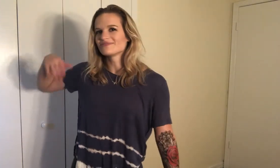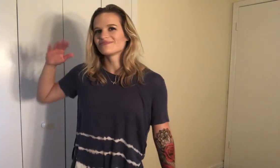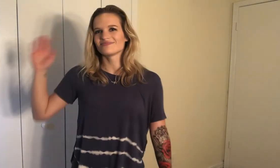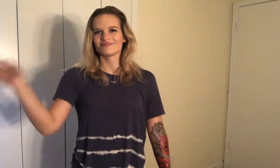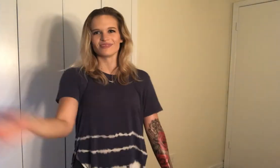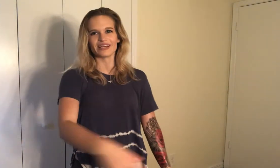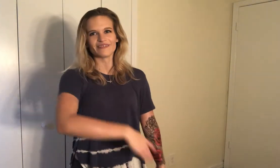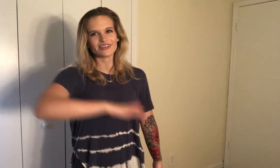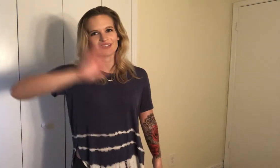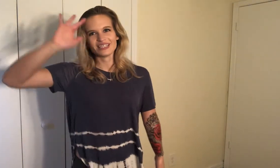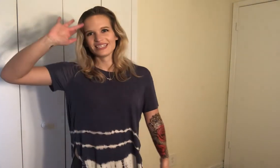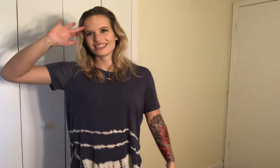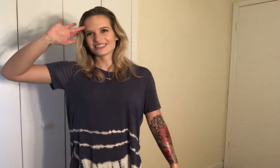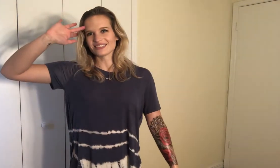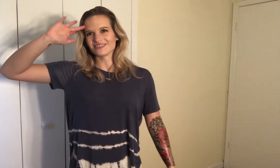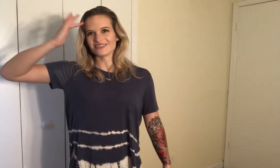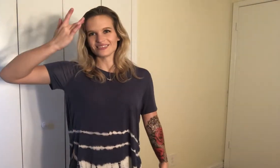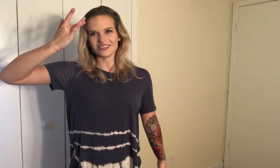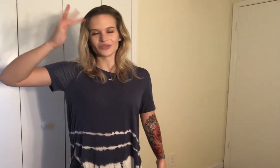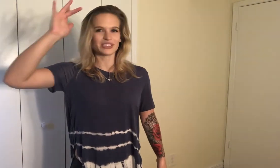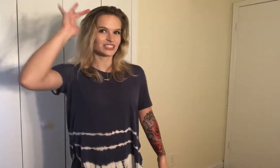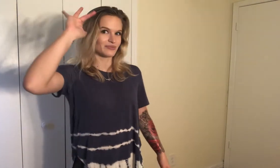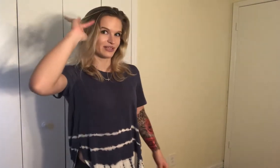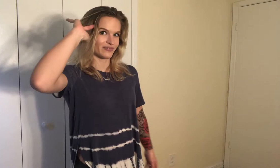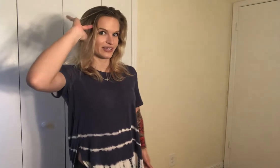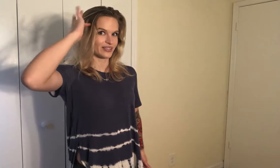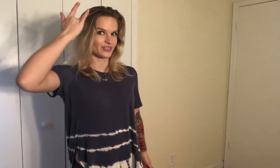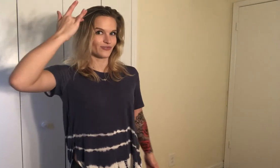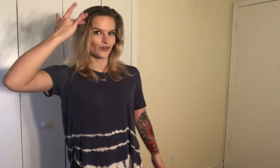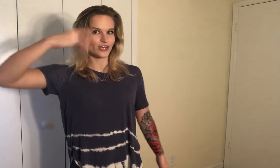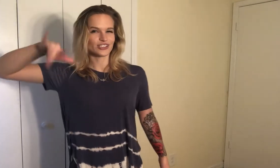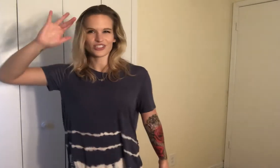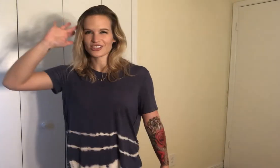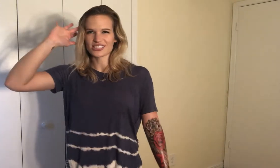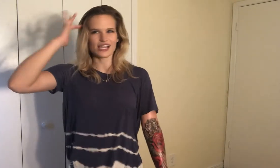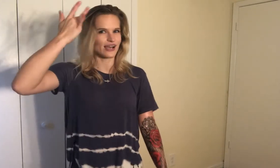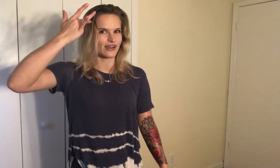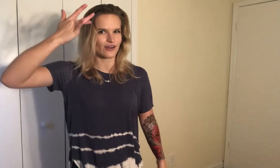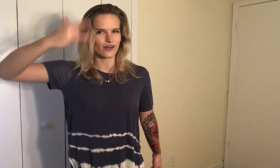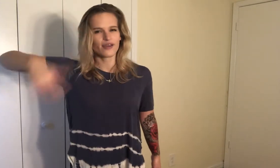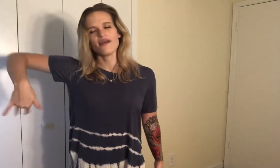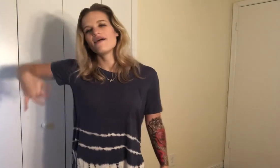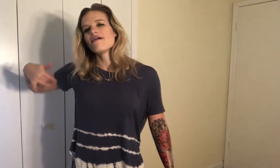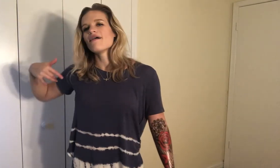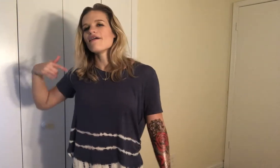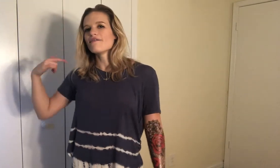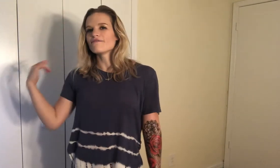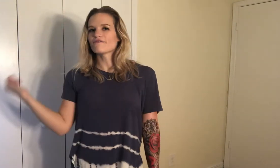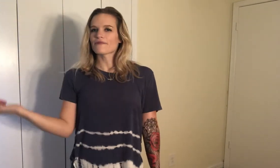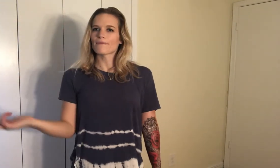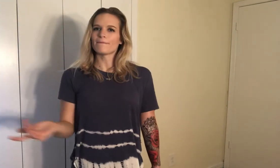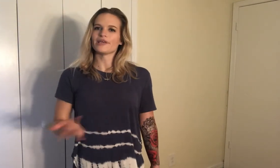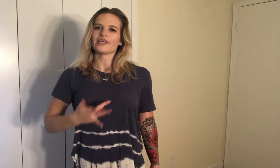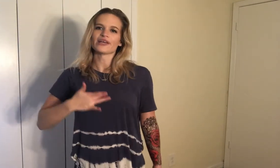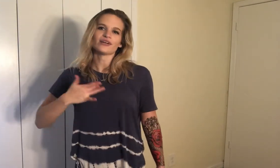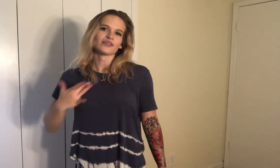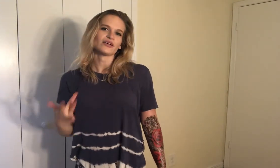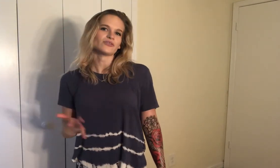whatever so you twist your middle finger to your forehead you're tired of being alone